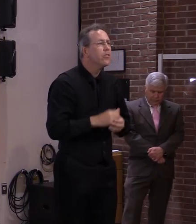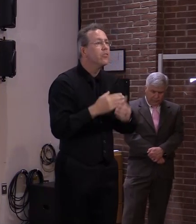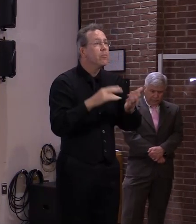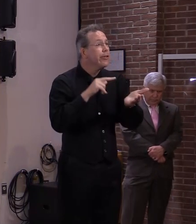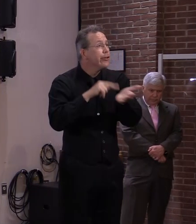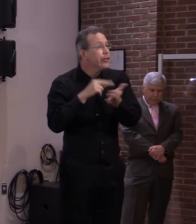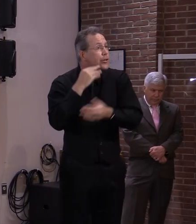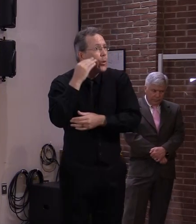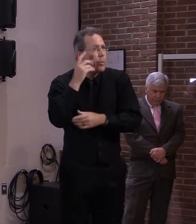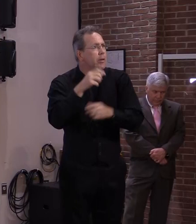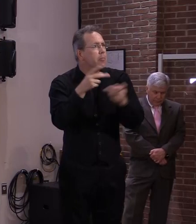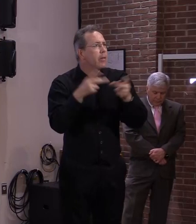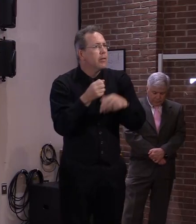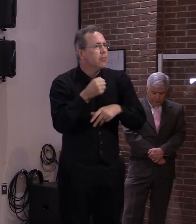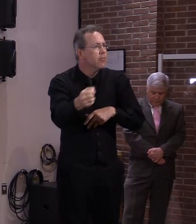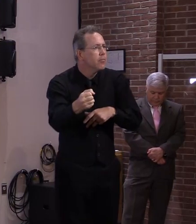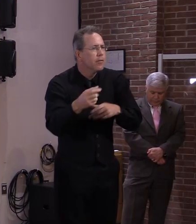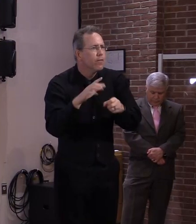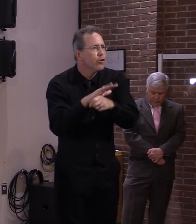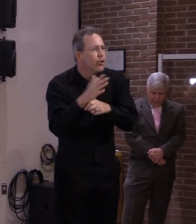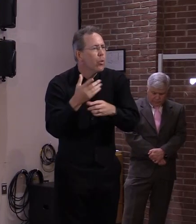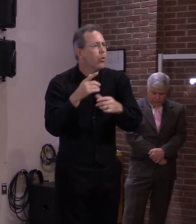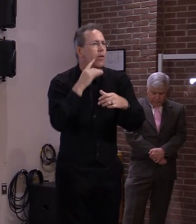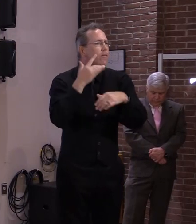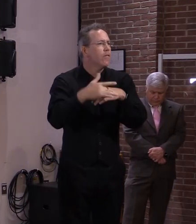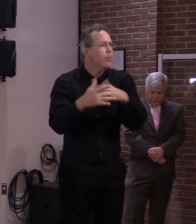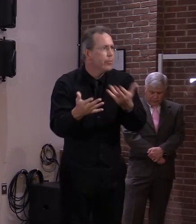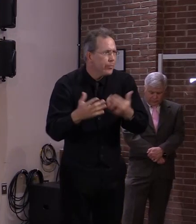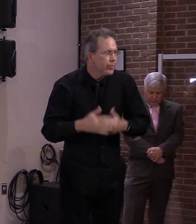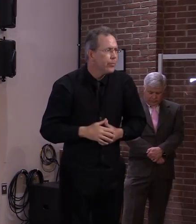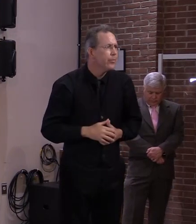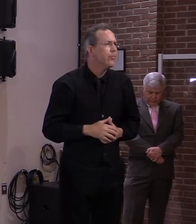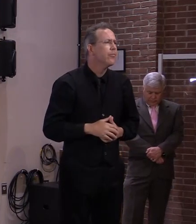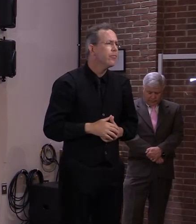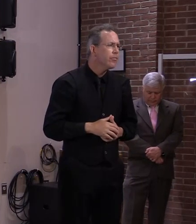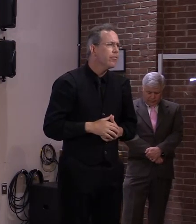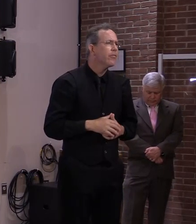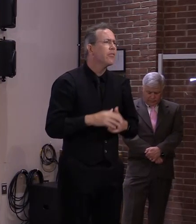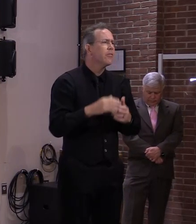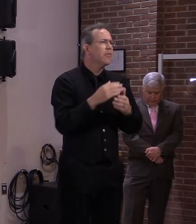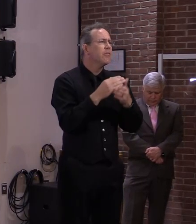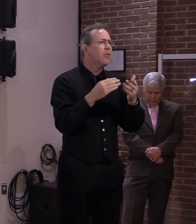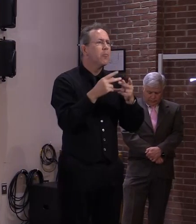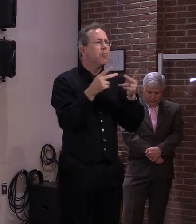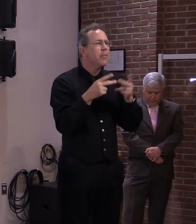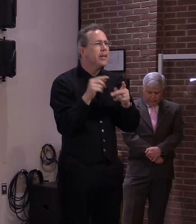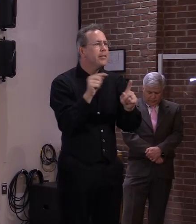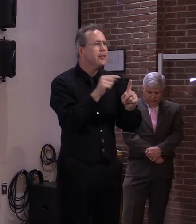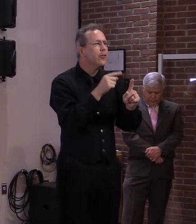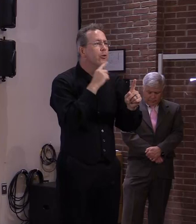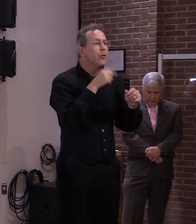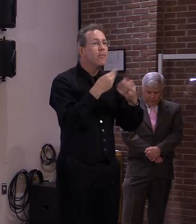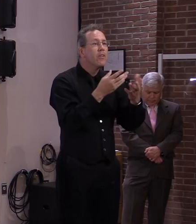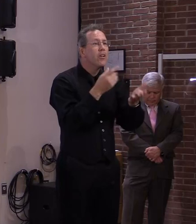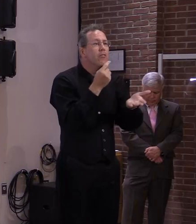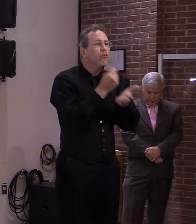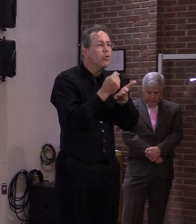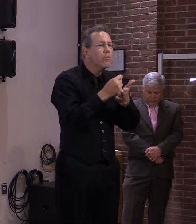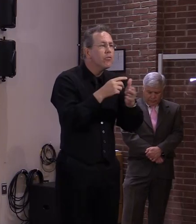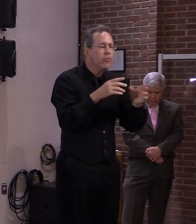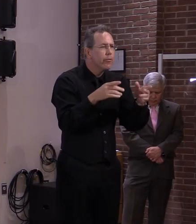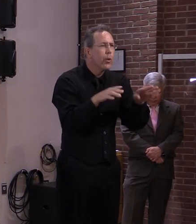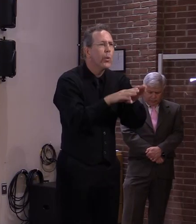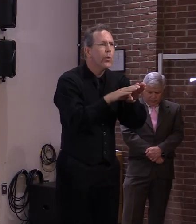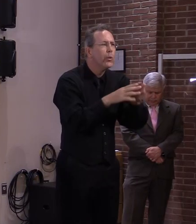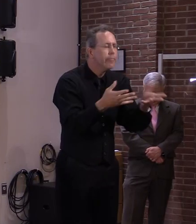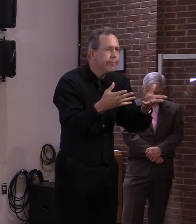coming into the emergency housing program and we want to reestablish folks into those places as well um and and for those who who